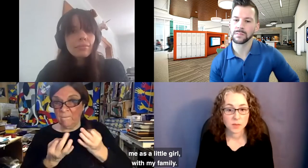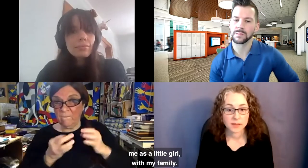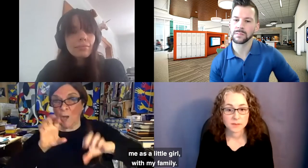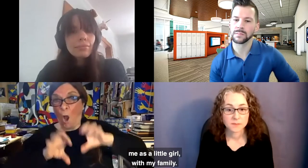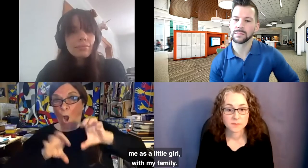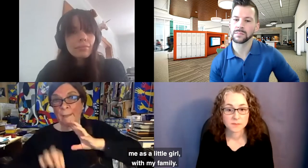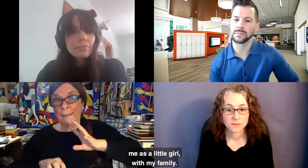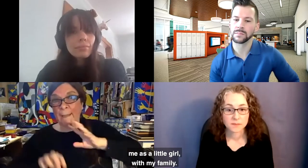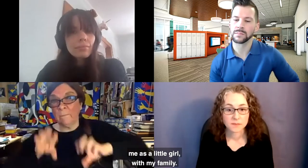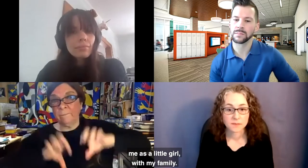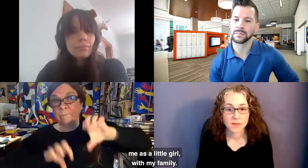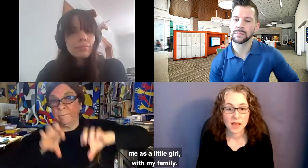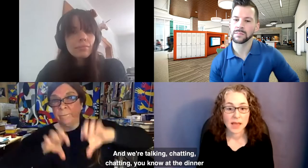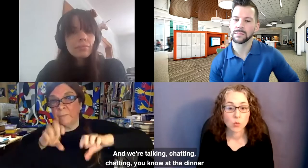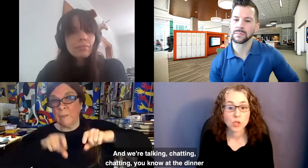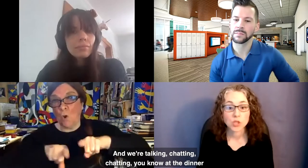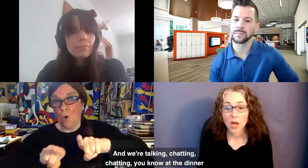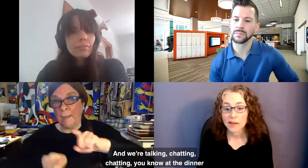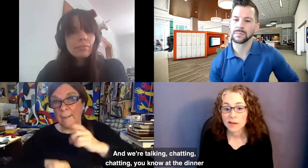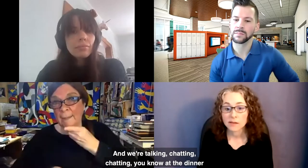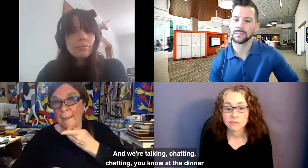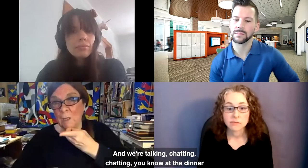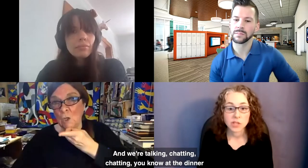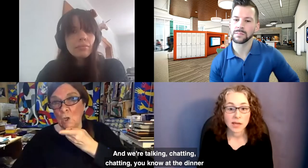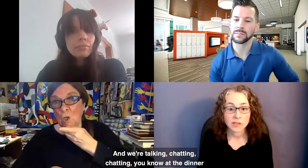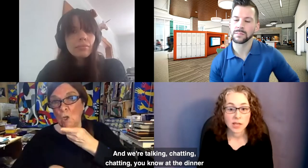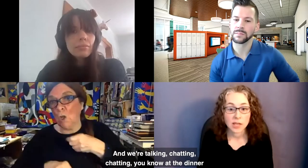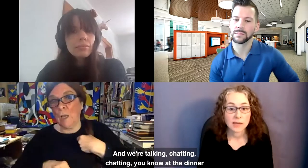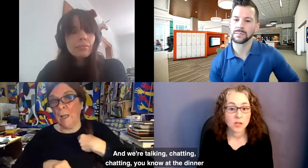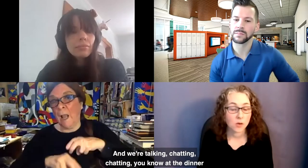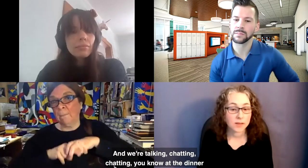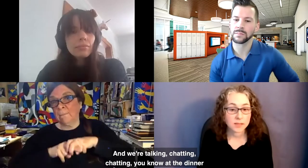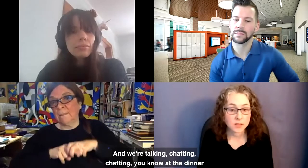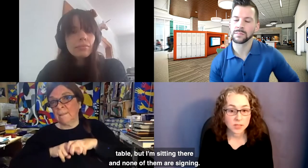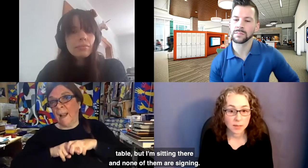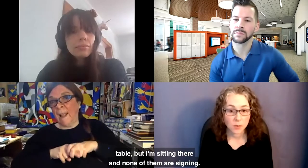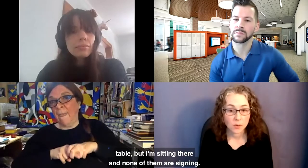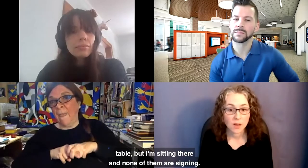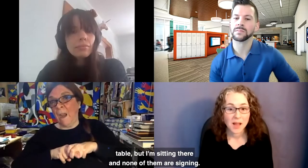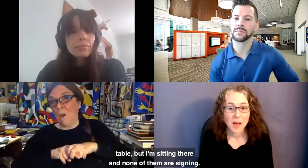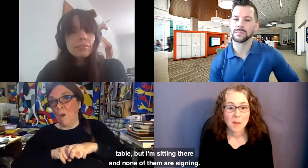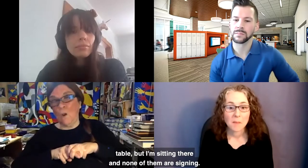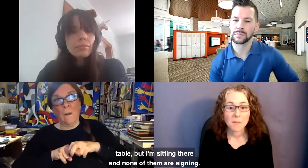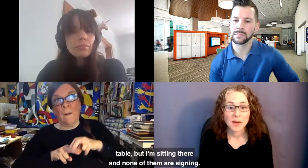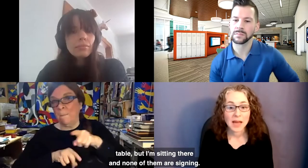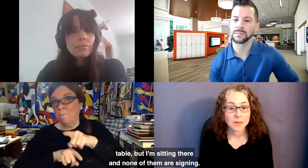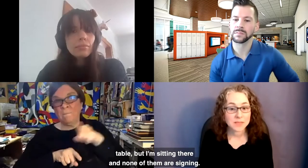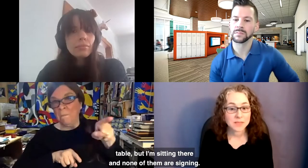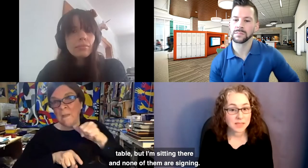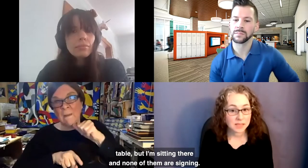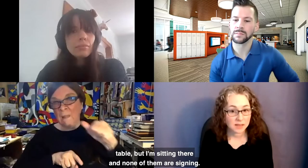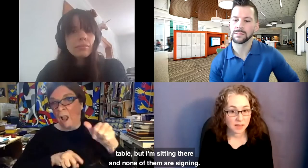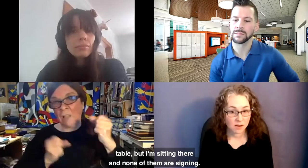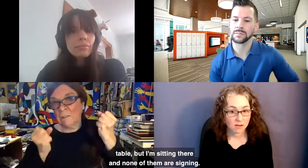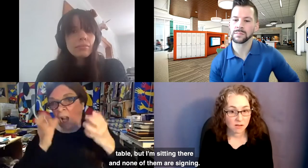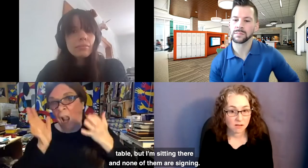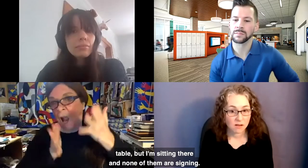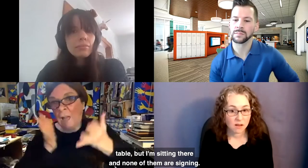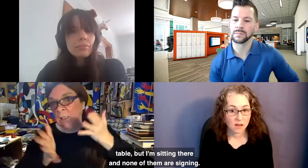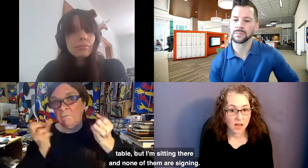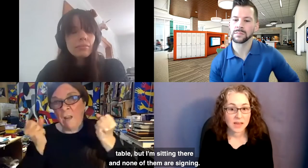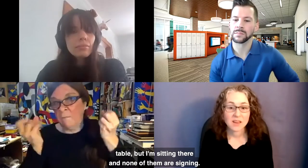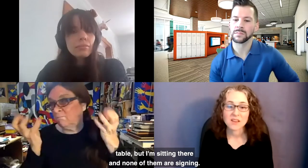my family. And we're talking, chatting, chatting, you know, at the dinner table. But I'm sitting there